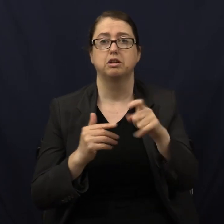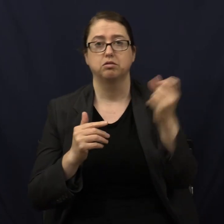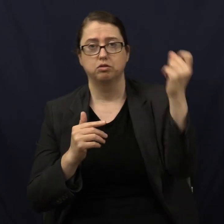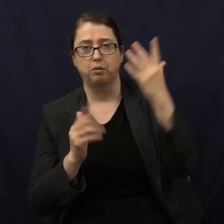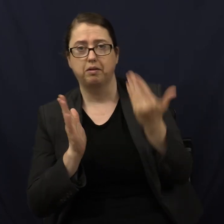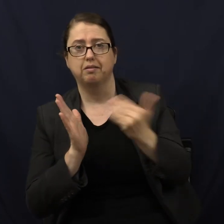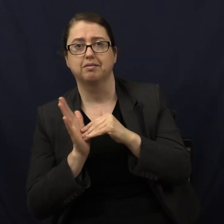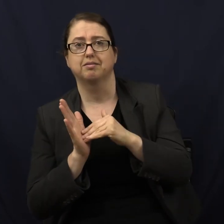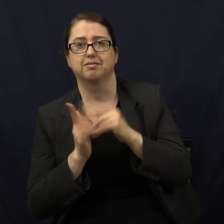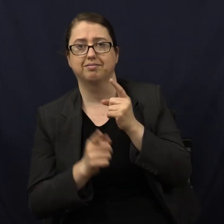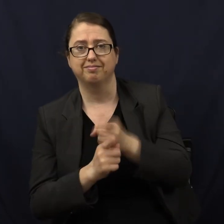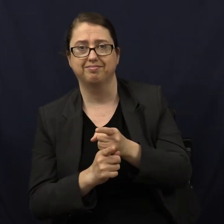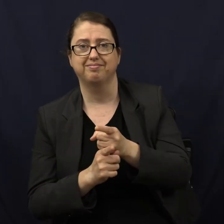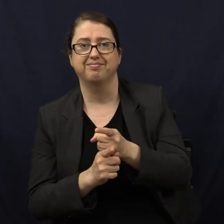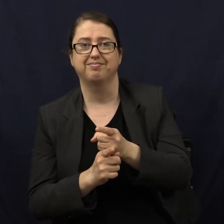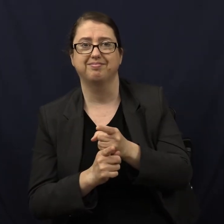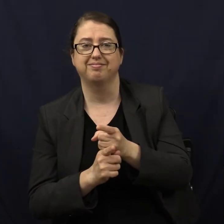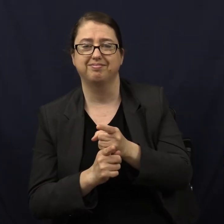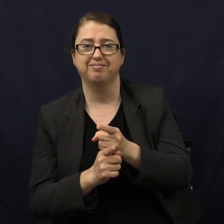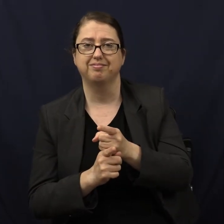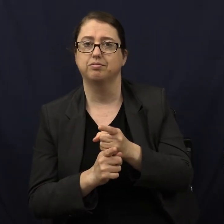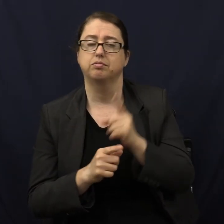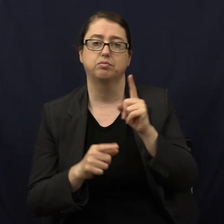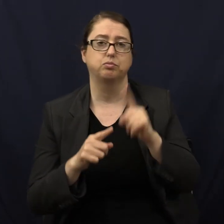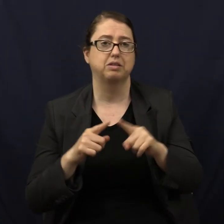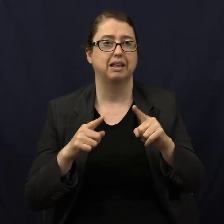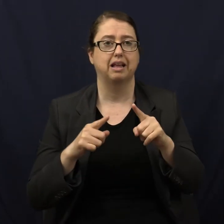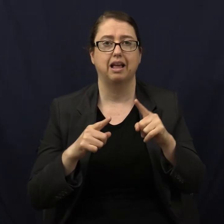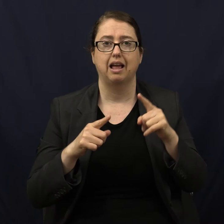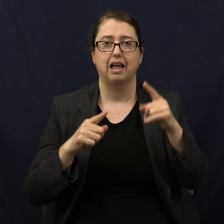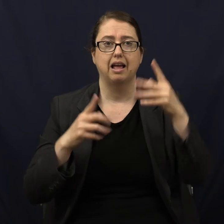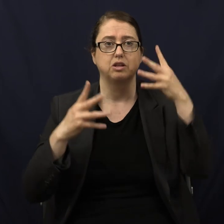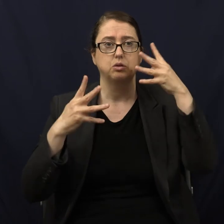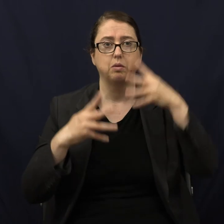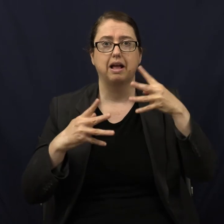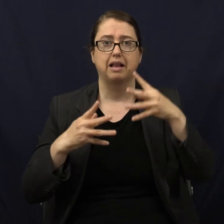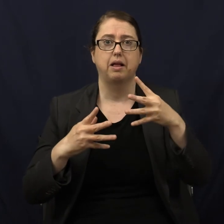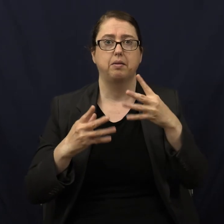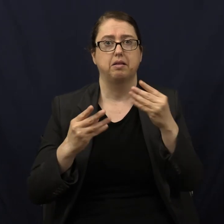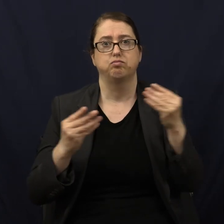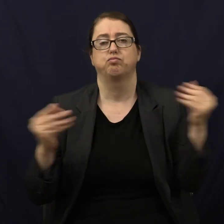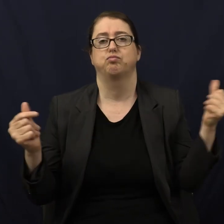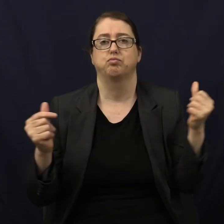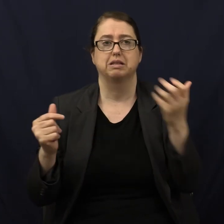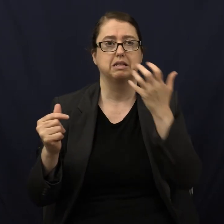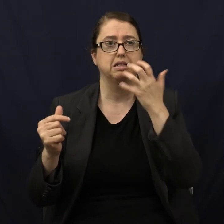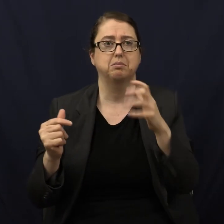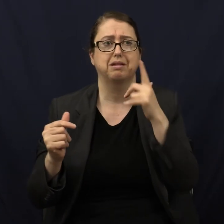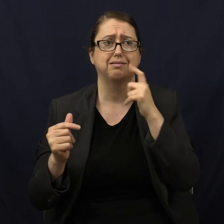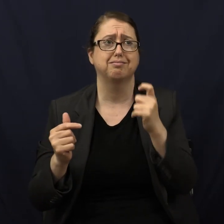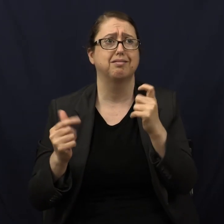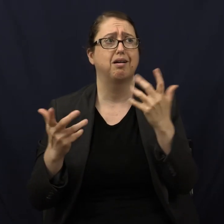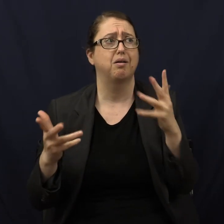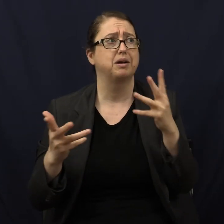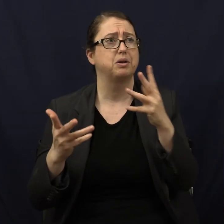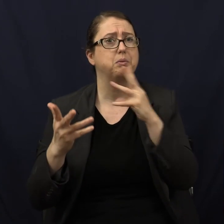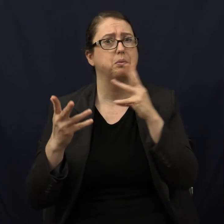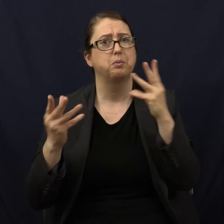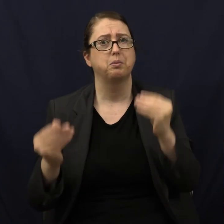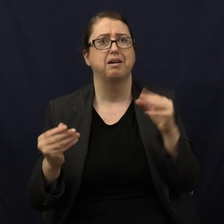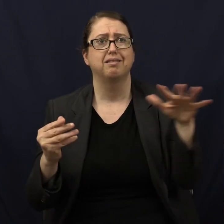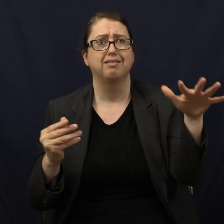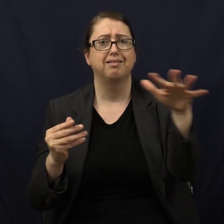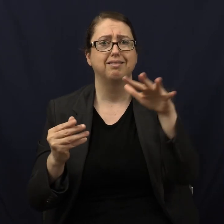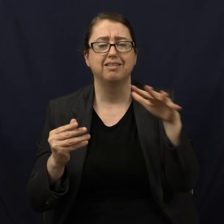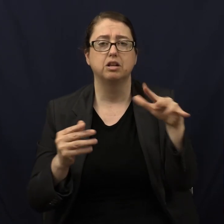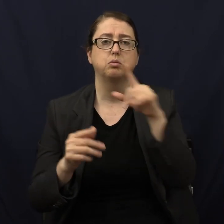shower, right? You can't sweat and lose your heat from evaporation because there's so much moisture already in the environment.